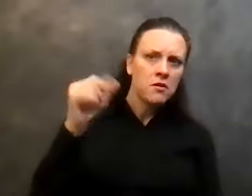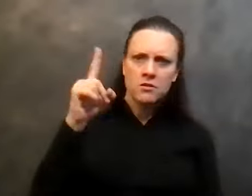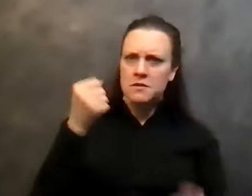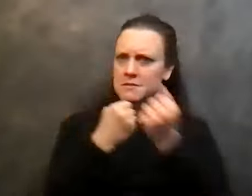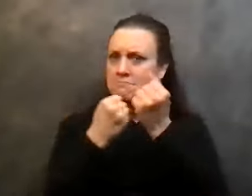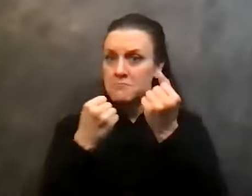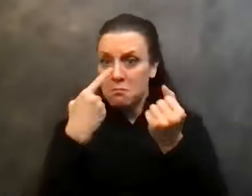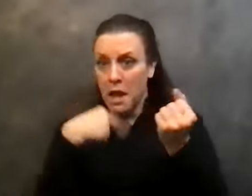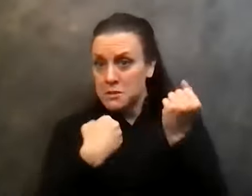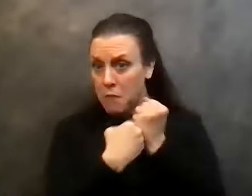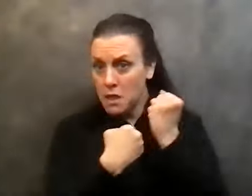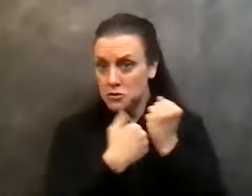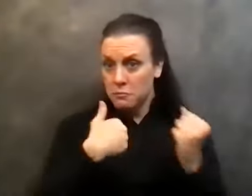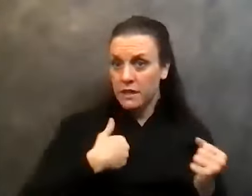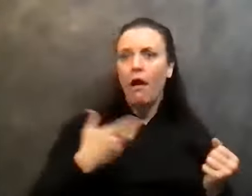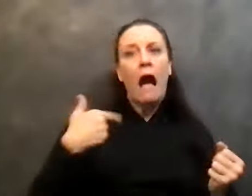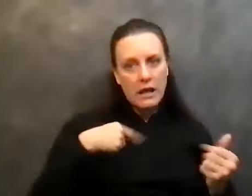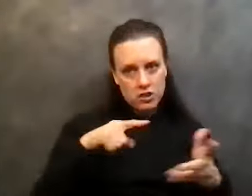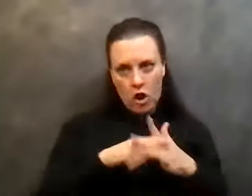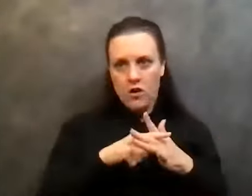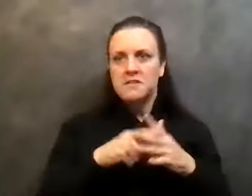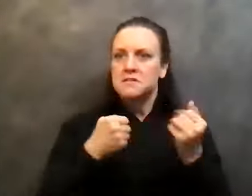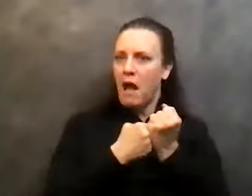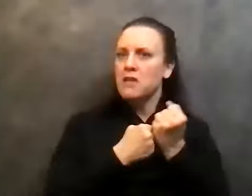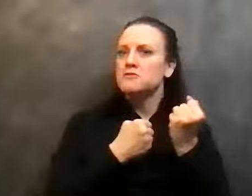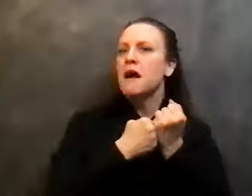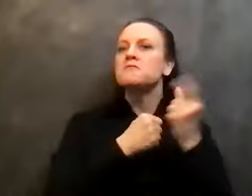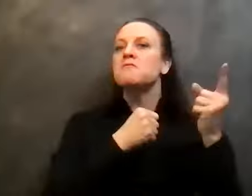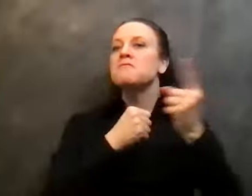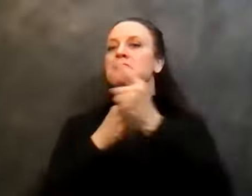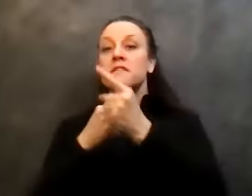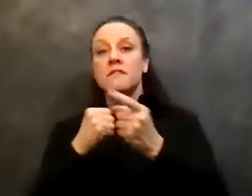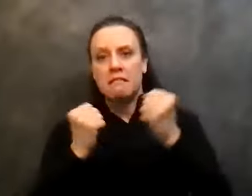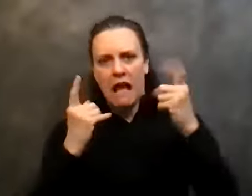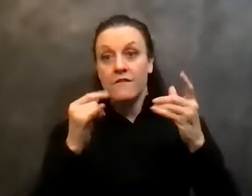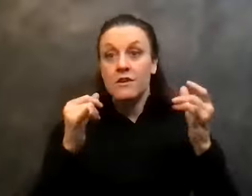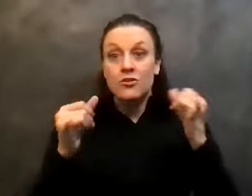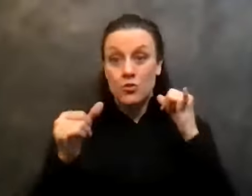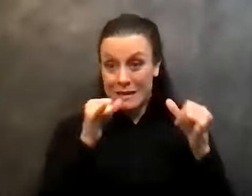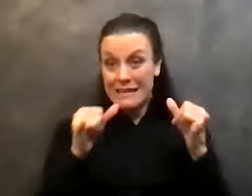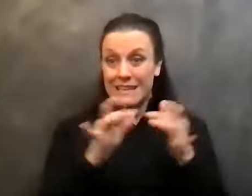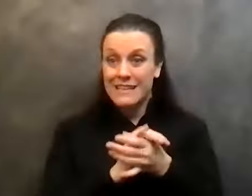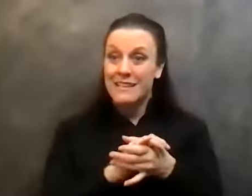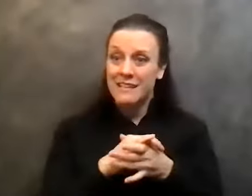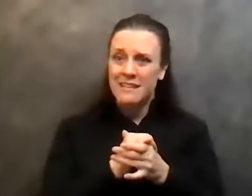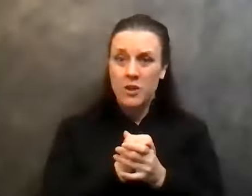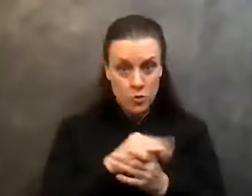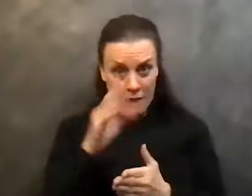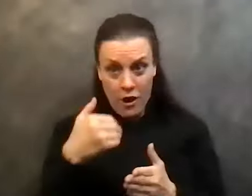I started to sponsor a bunch of guys and, and they, a lot of them were drinking on me. You ever have a sponsored drink on you,